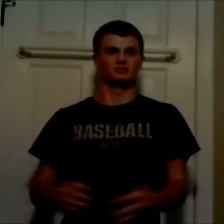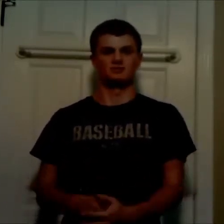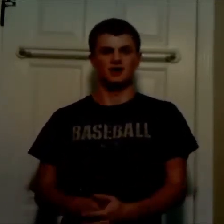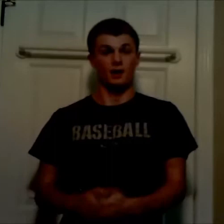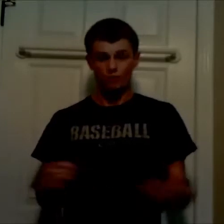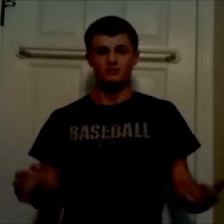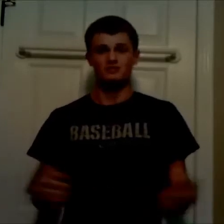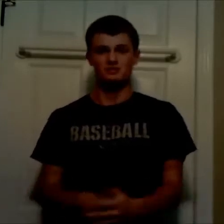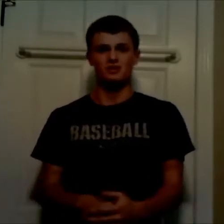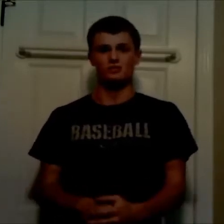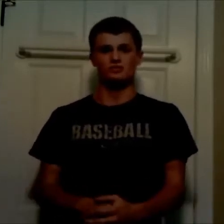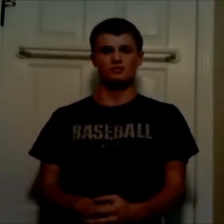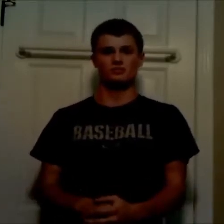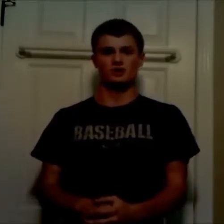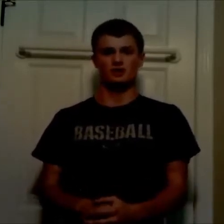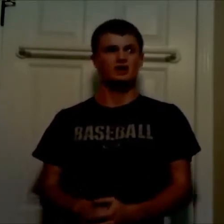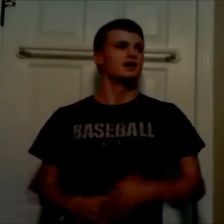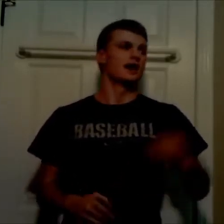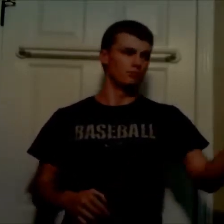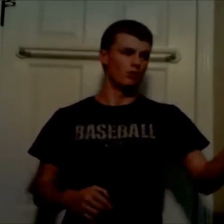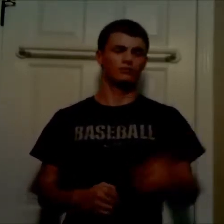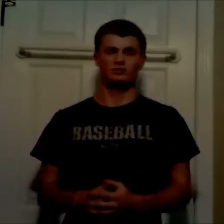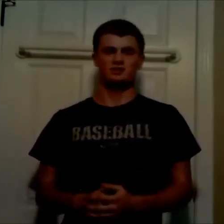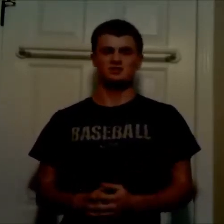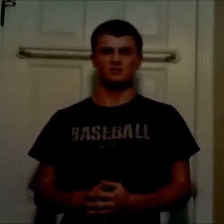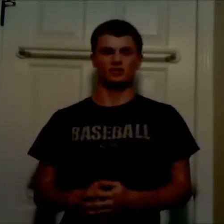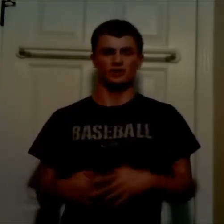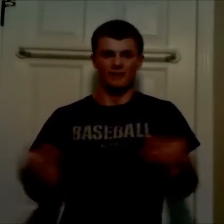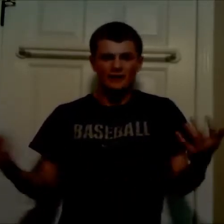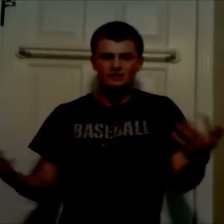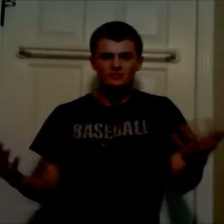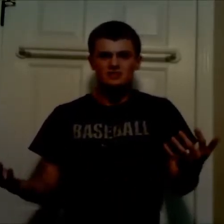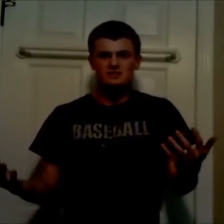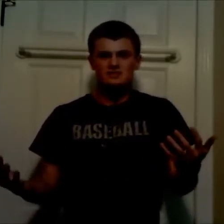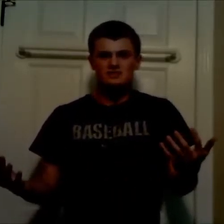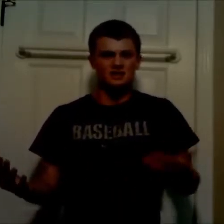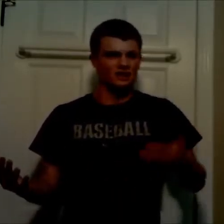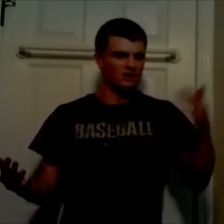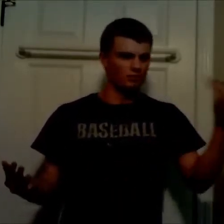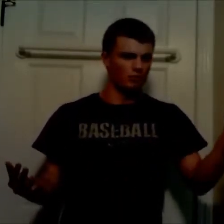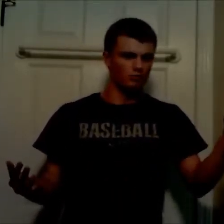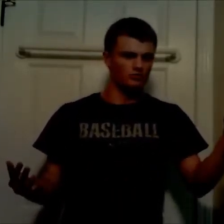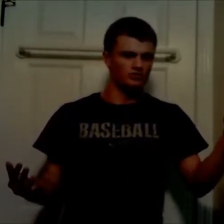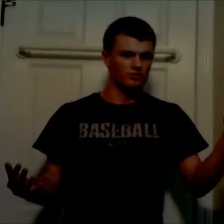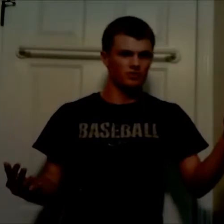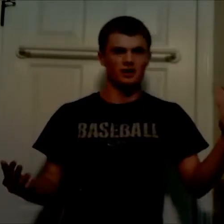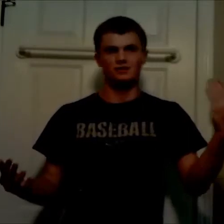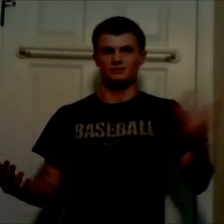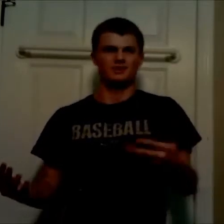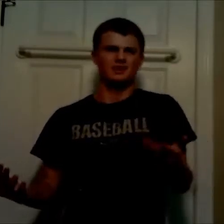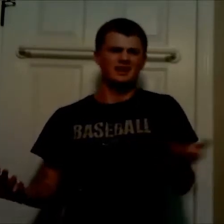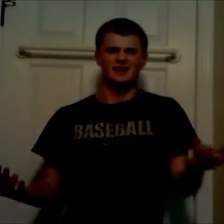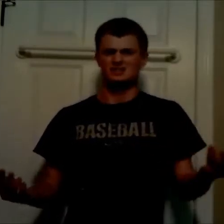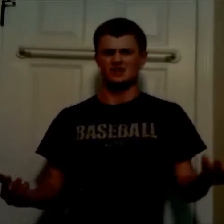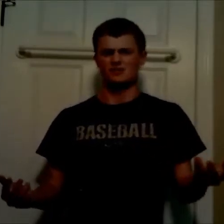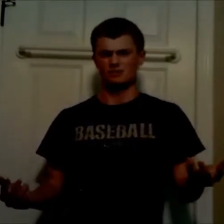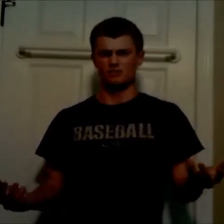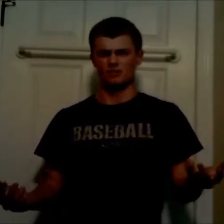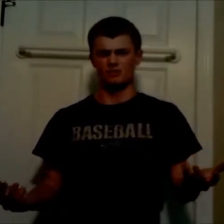I want to see Star Wars over the break. And, Marvel in the summer. That should be Disney's thing. Marvel summer, and they occasionally have a November